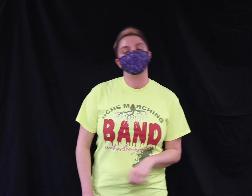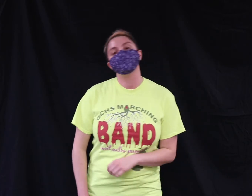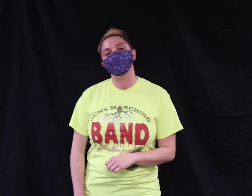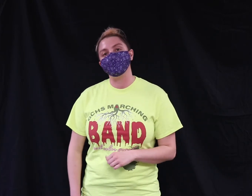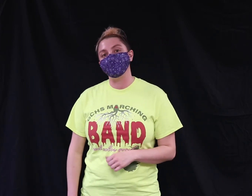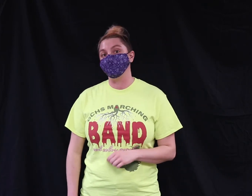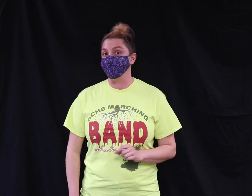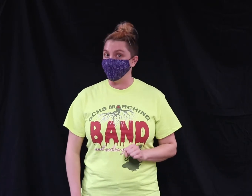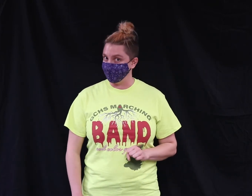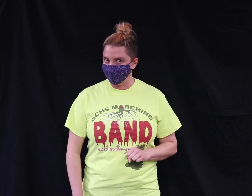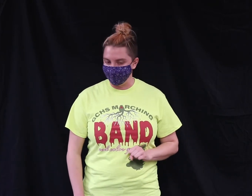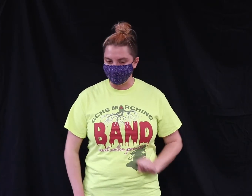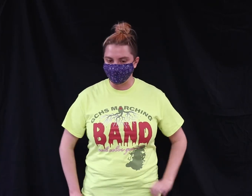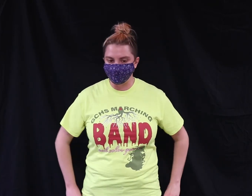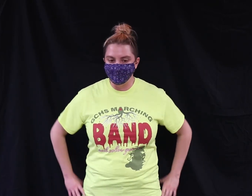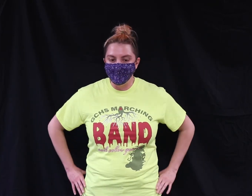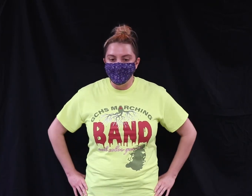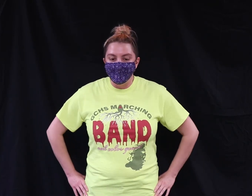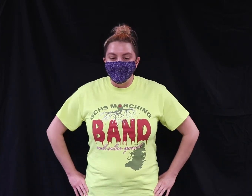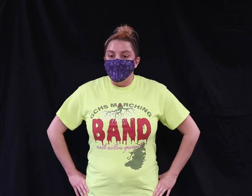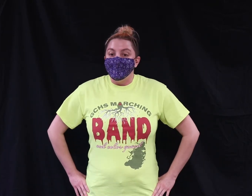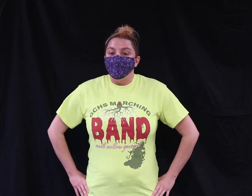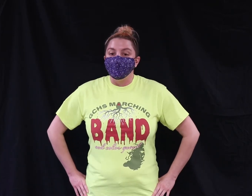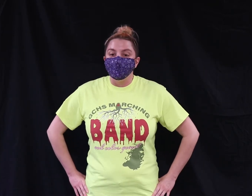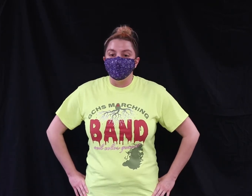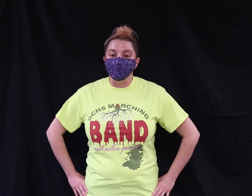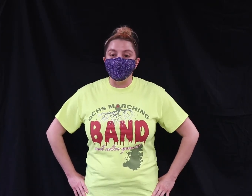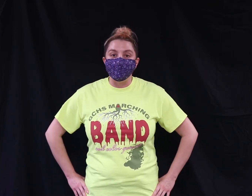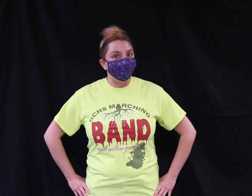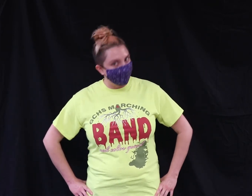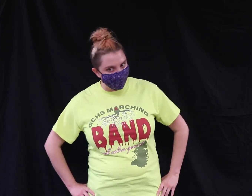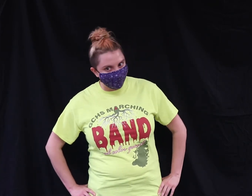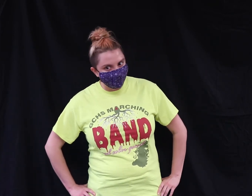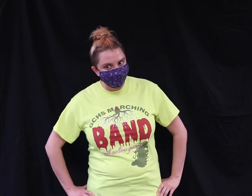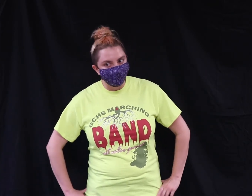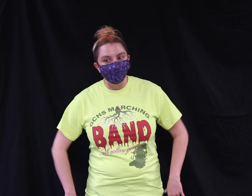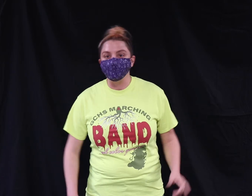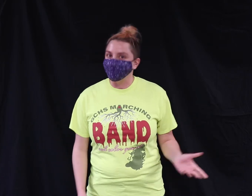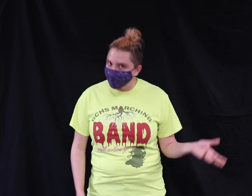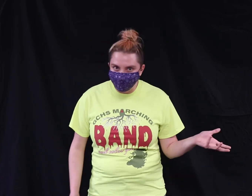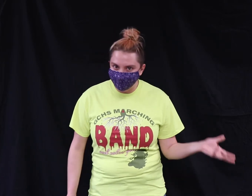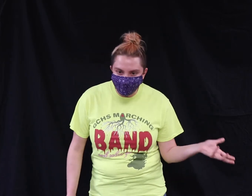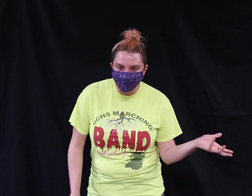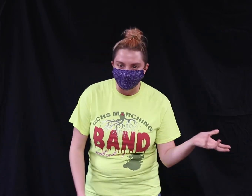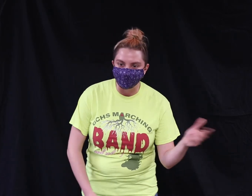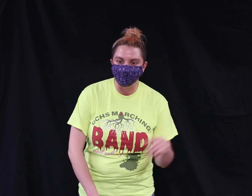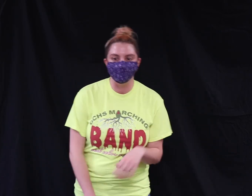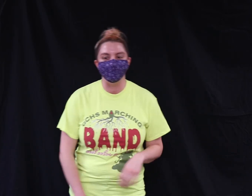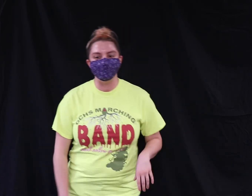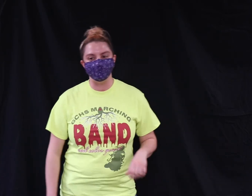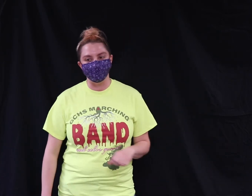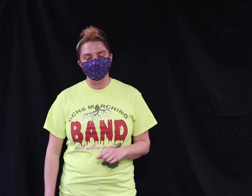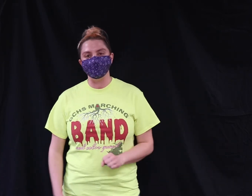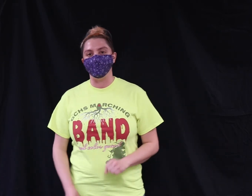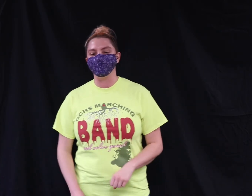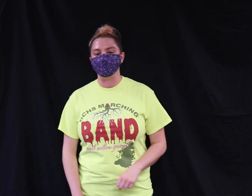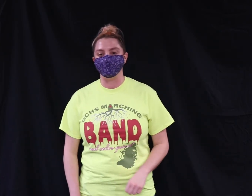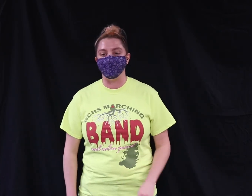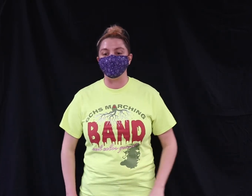320 in room 108. For athletics, congratulations to the boys' varsity golf team on